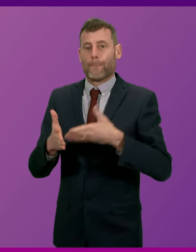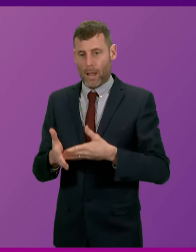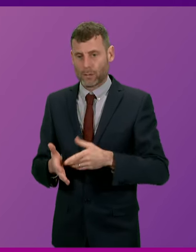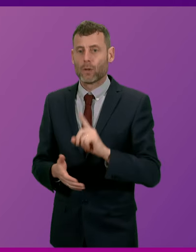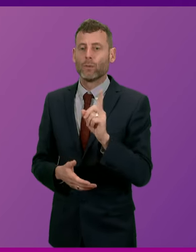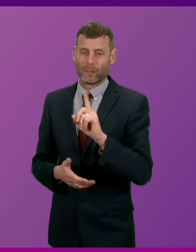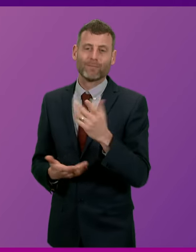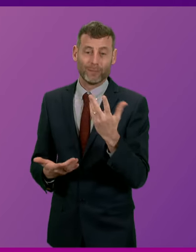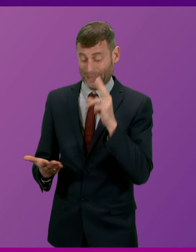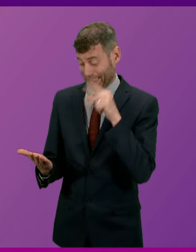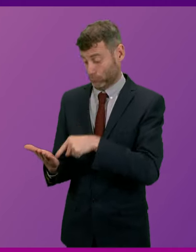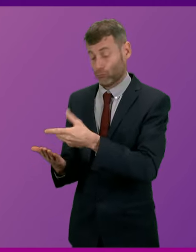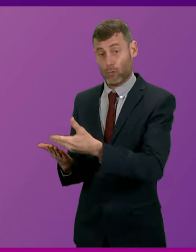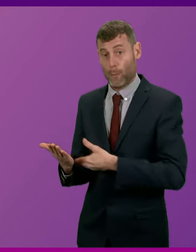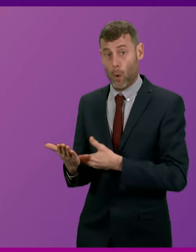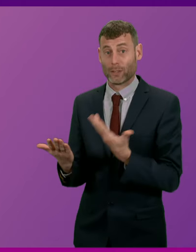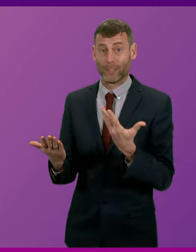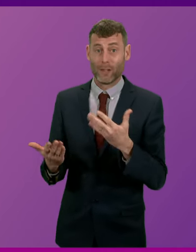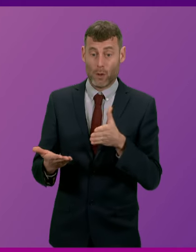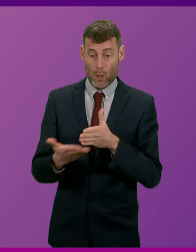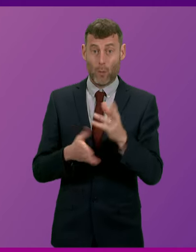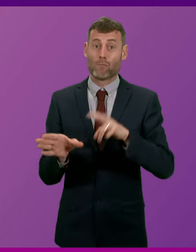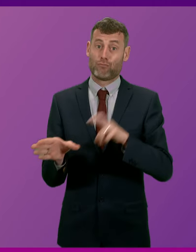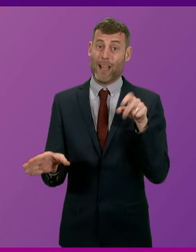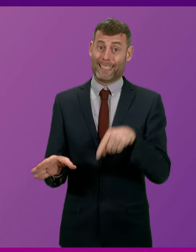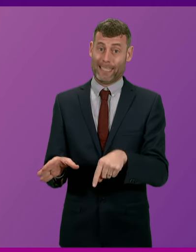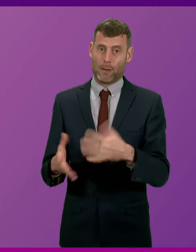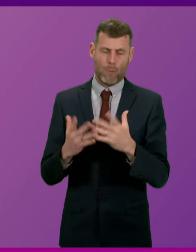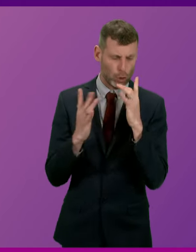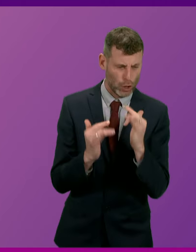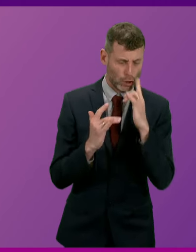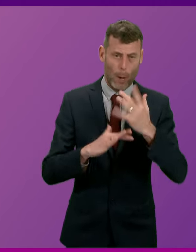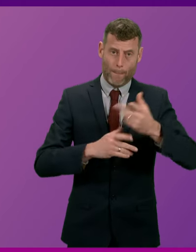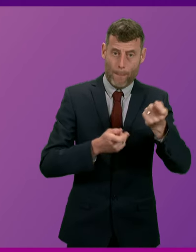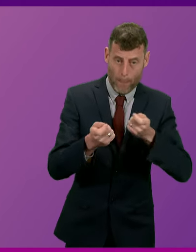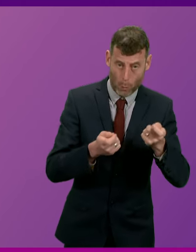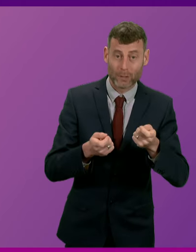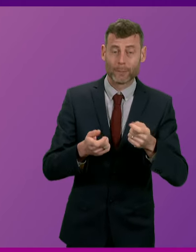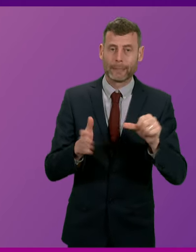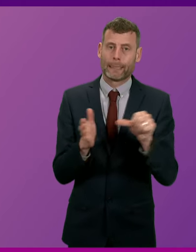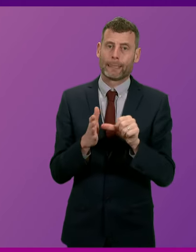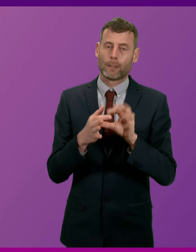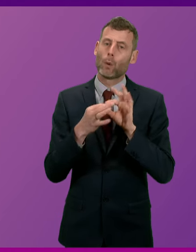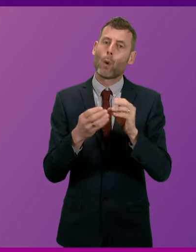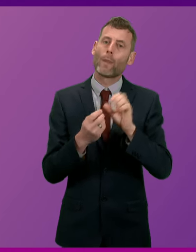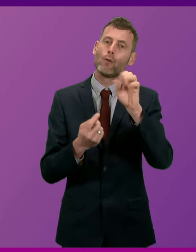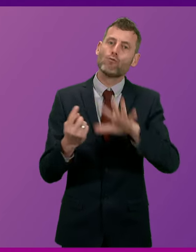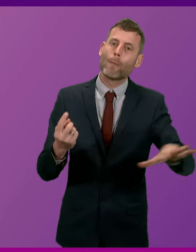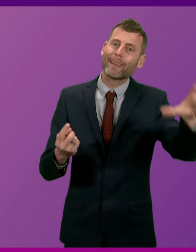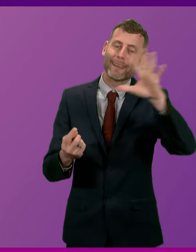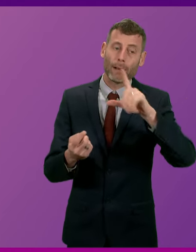that the situation has undoubtedly been exacerbated by Brexit and associated loss of European supply chains and authorisations.